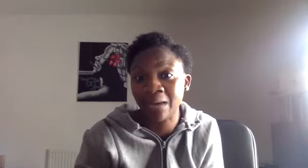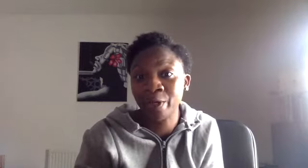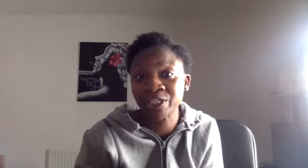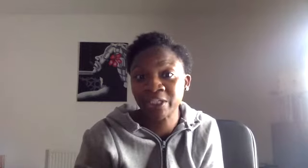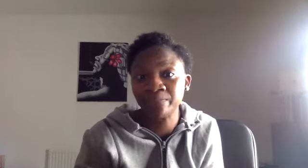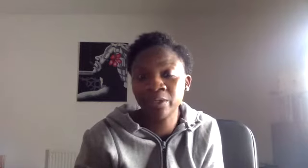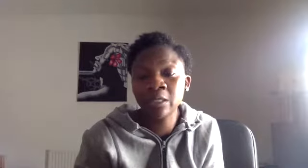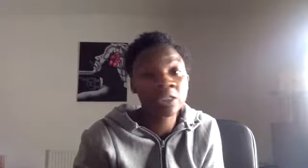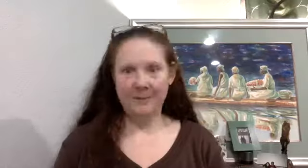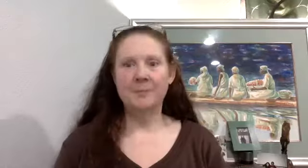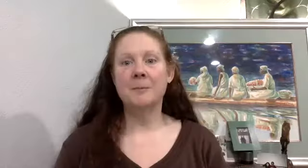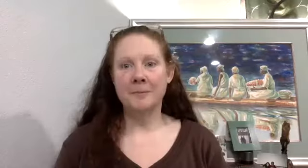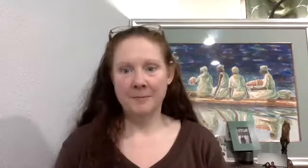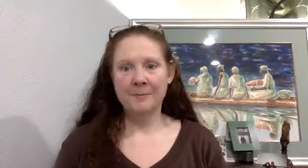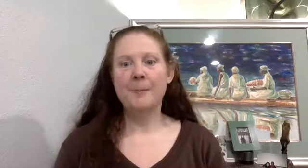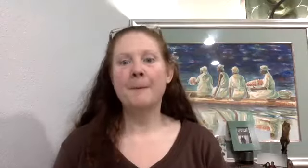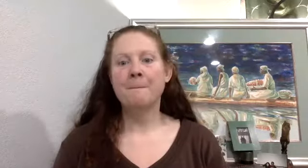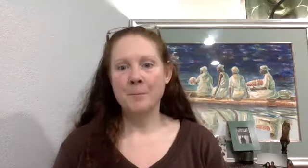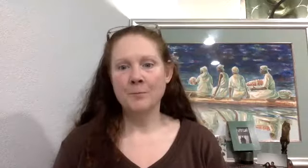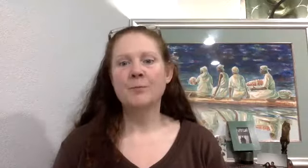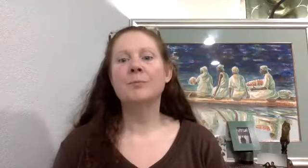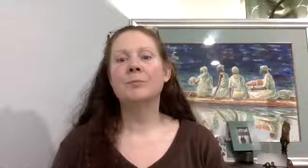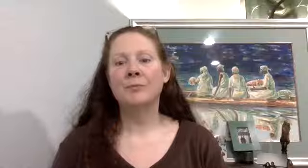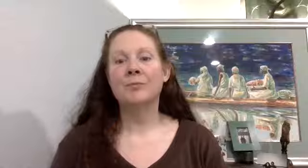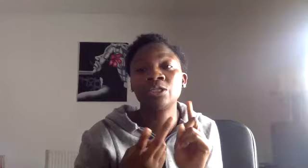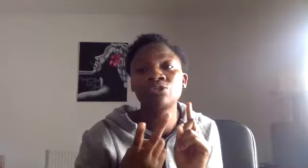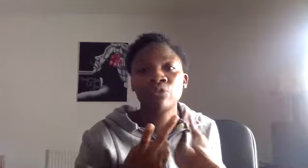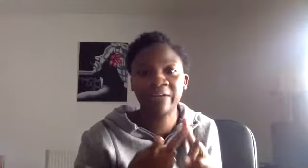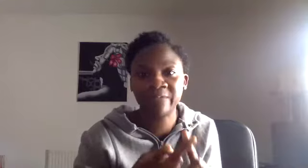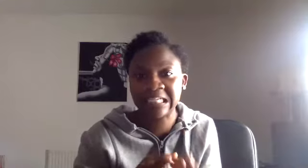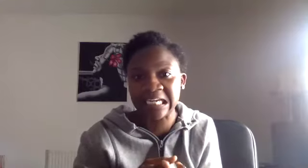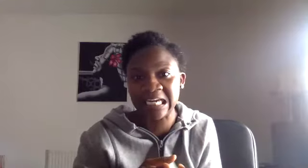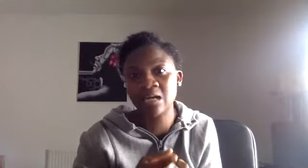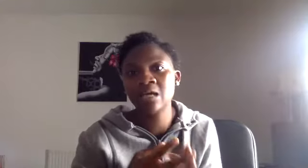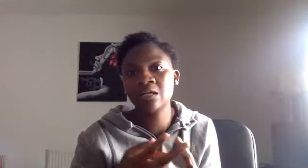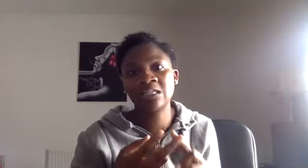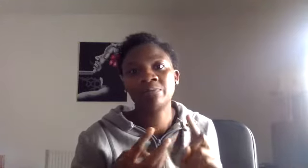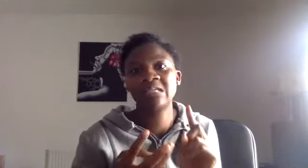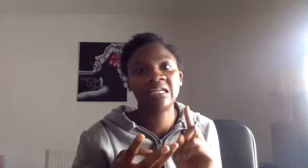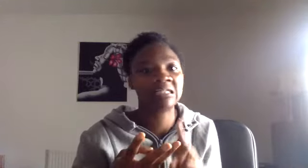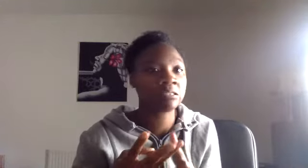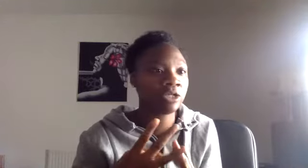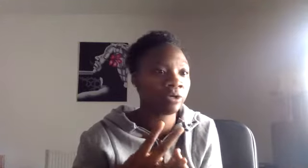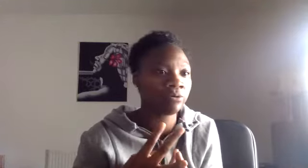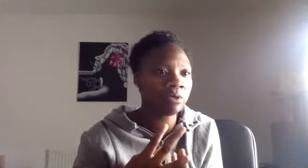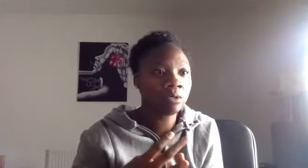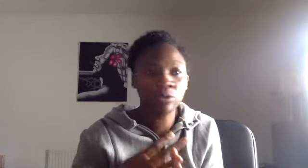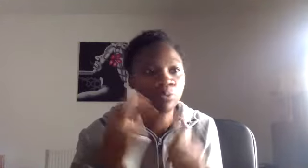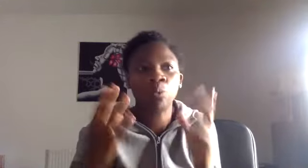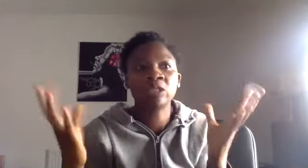person? Precisely. So does it present as ME? Does it present as chronic fatigue? Does it present as, you know, what does,